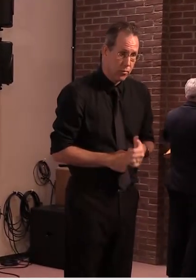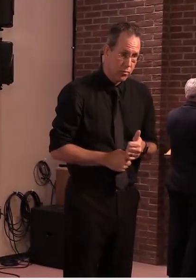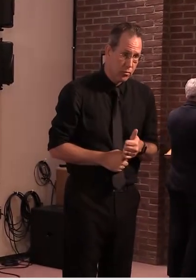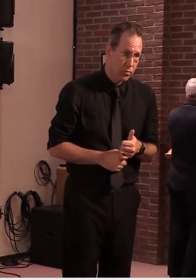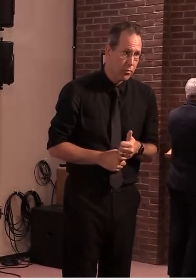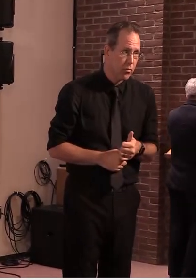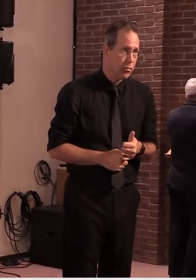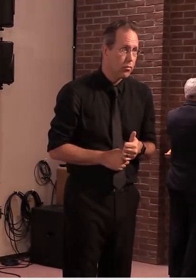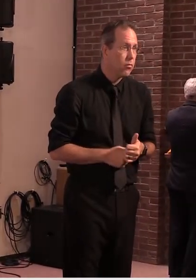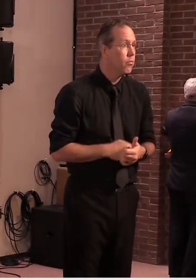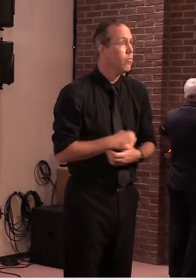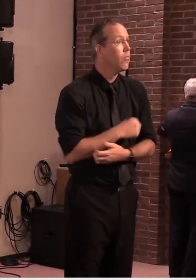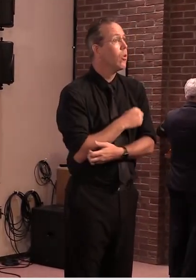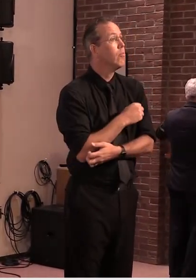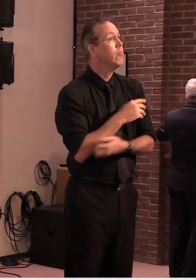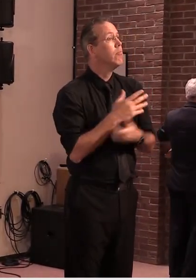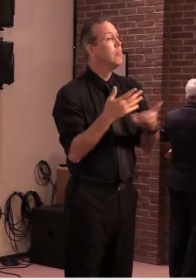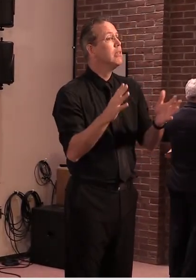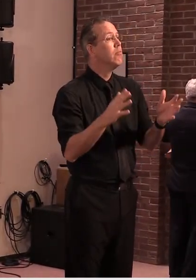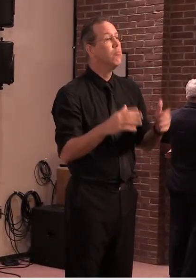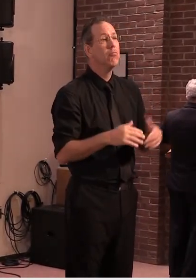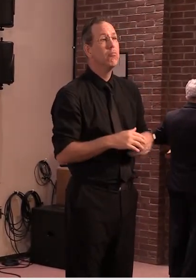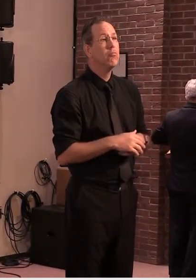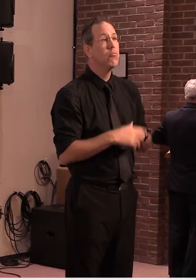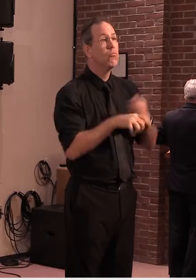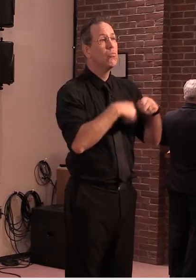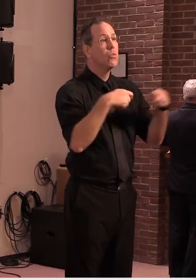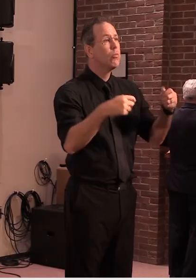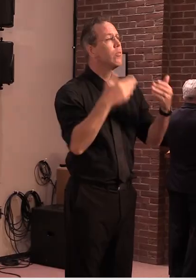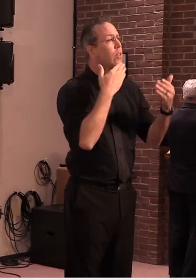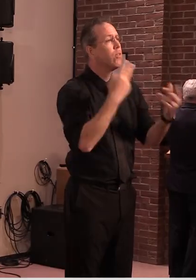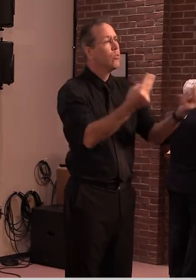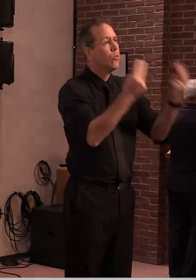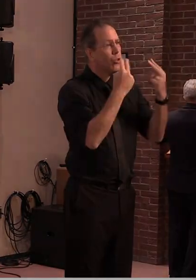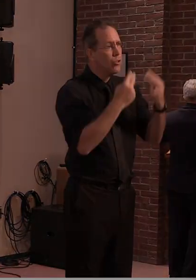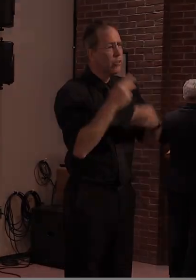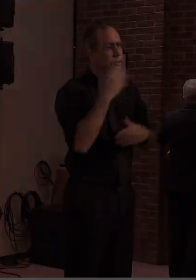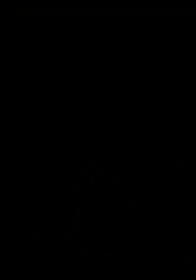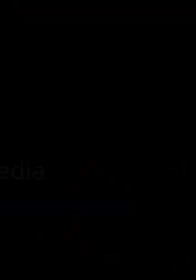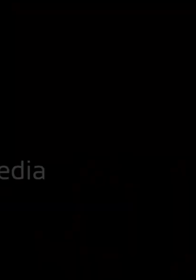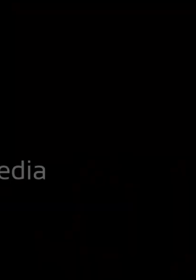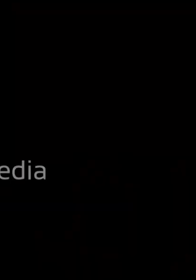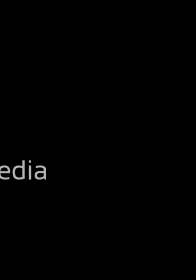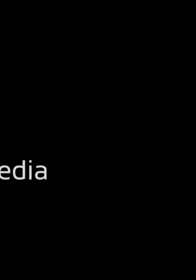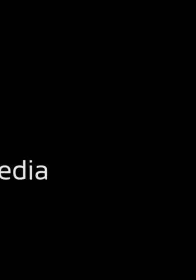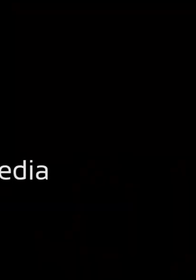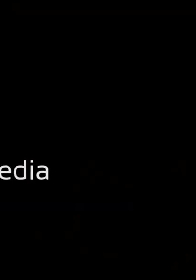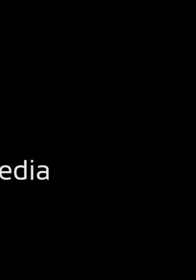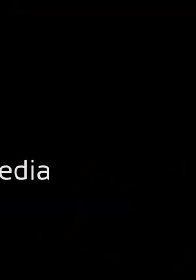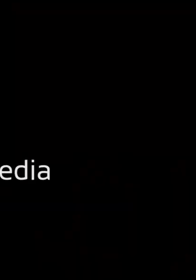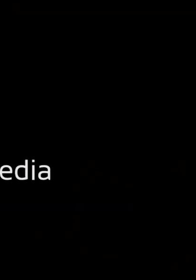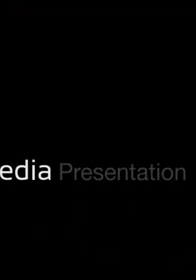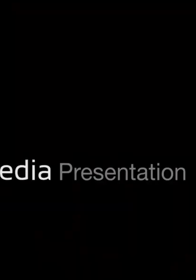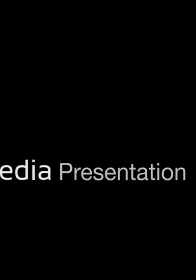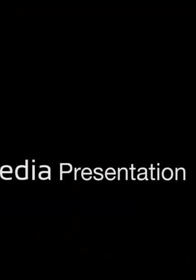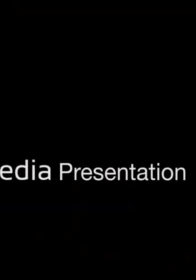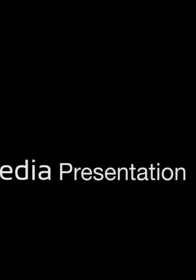okay thank you very much for tuning in stay safe this weekend and uh mask up um